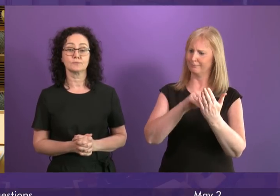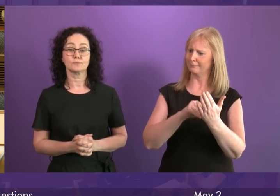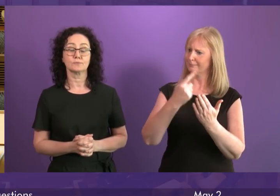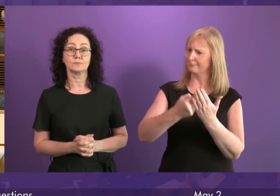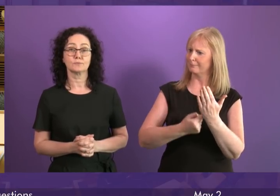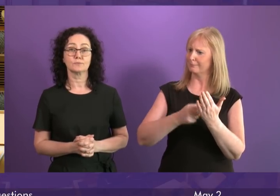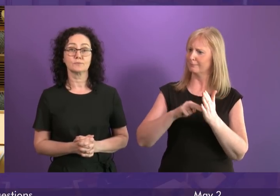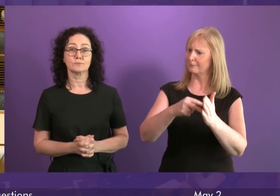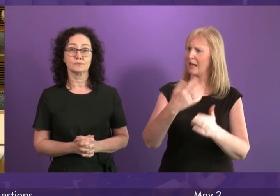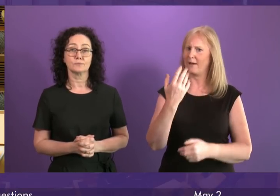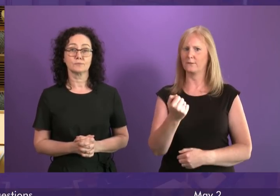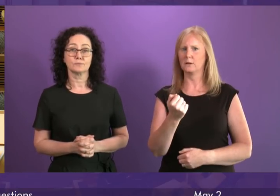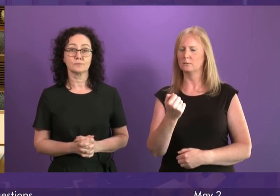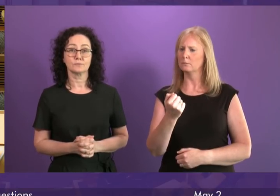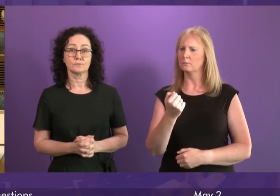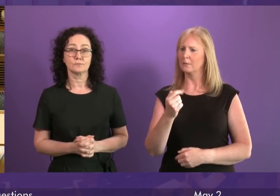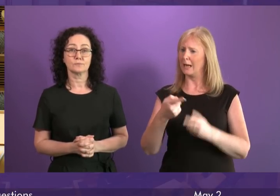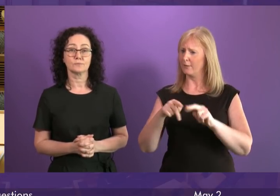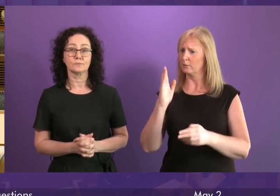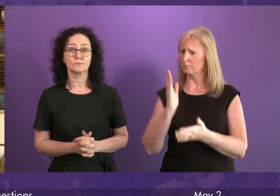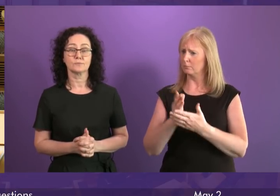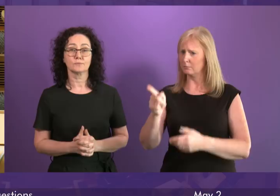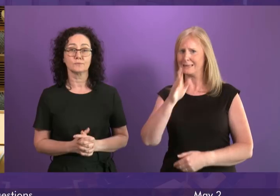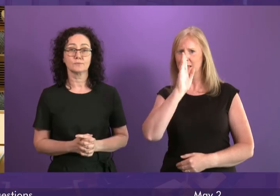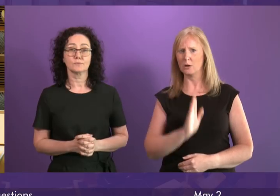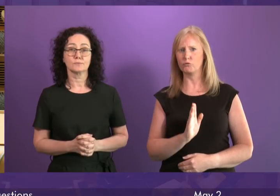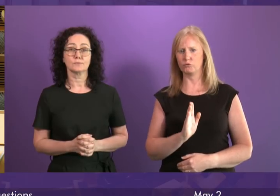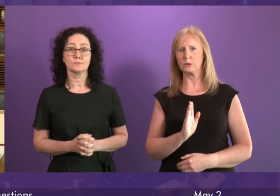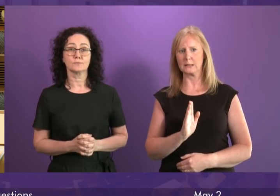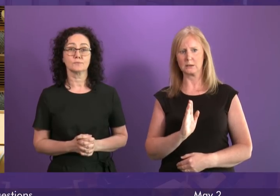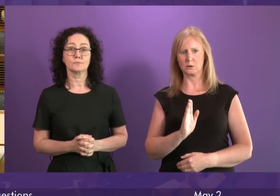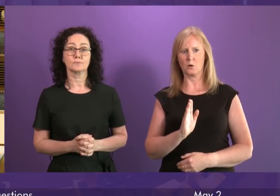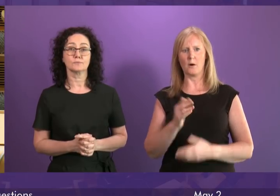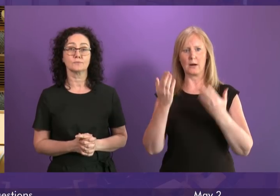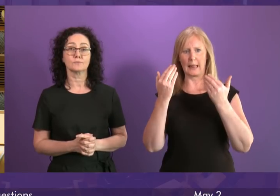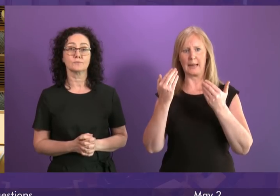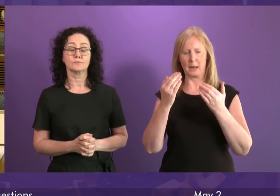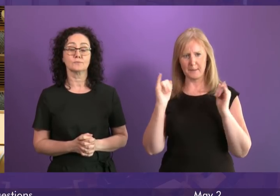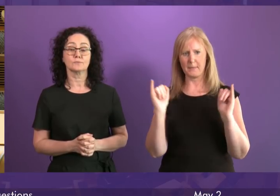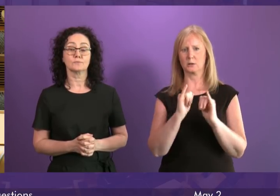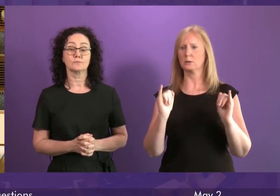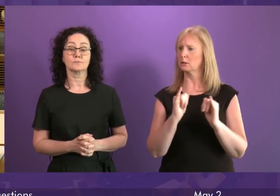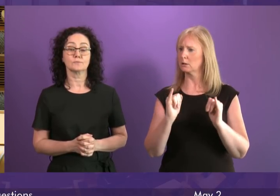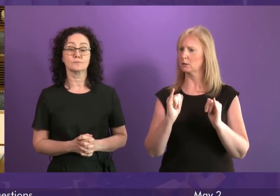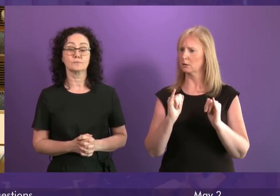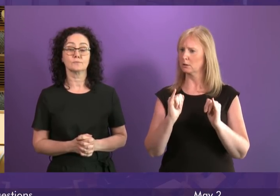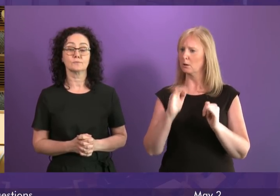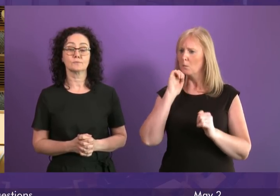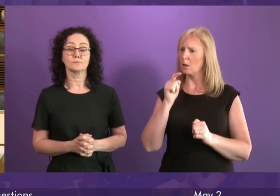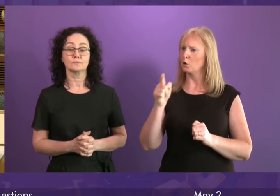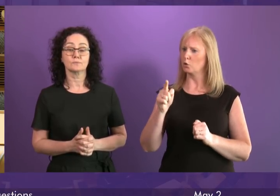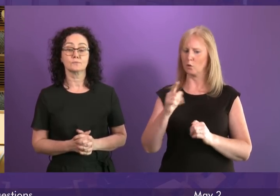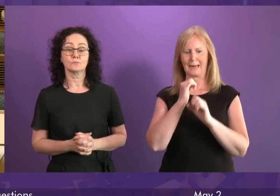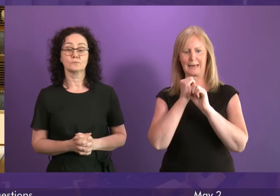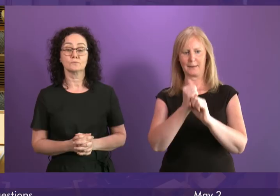enough. If the First Minister really is serious about the climate emergency, will she once and for all drop her